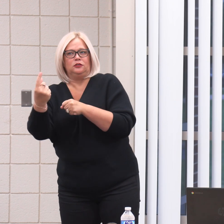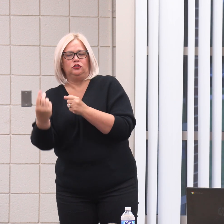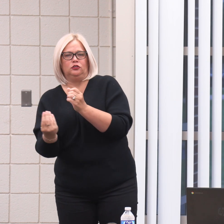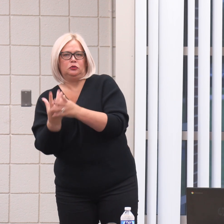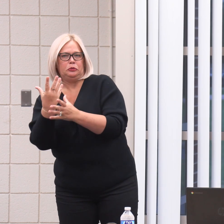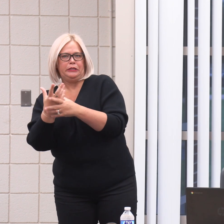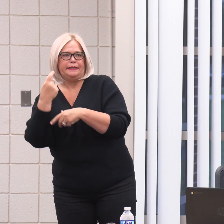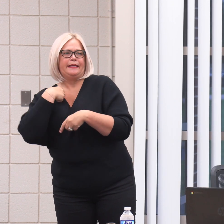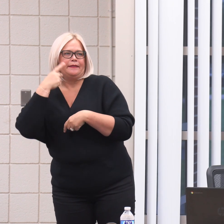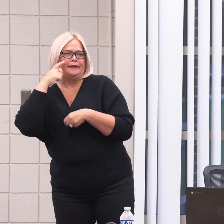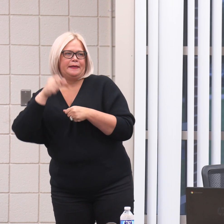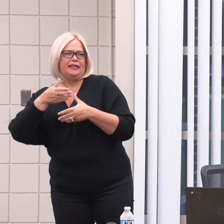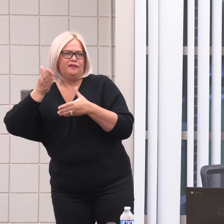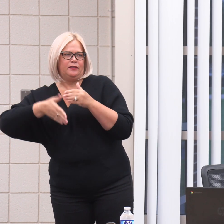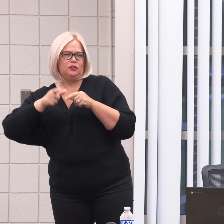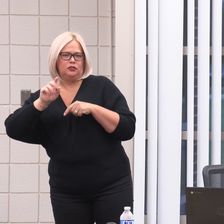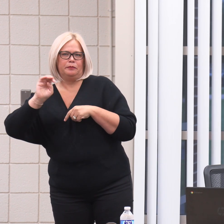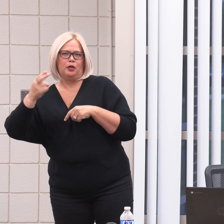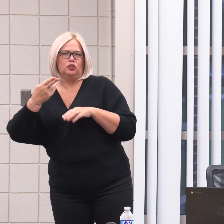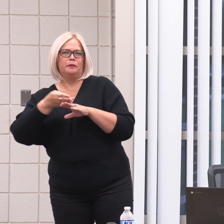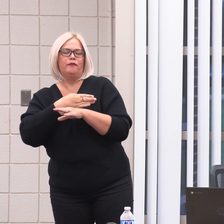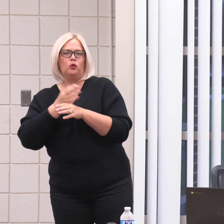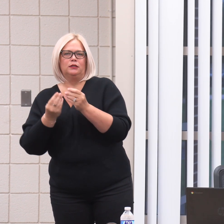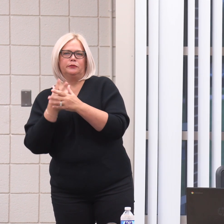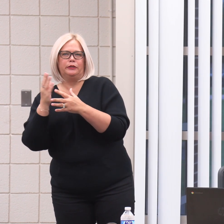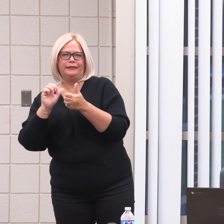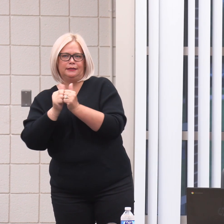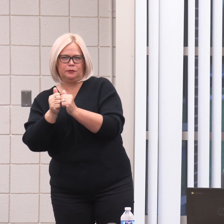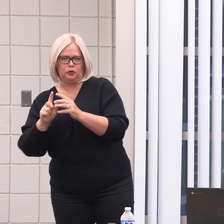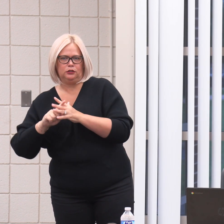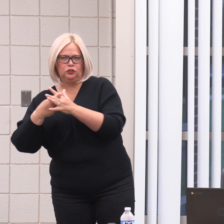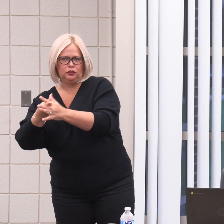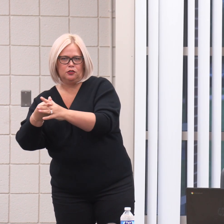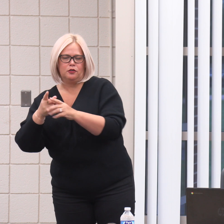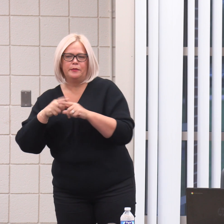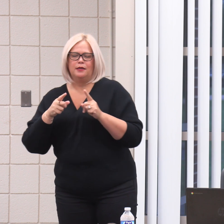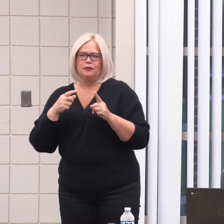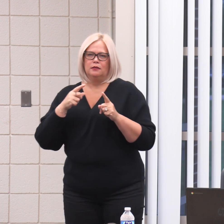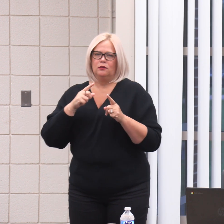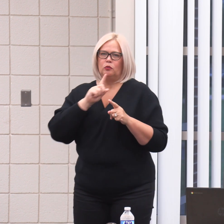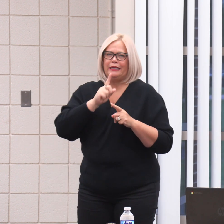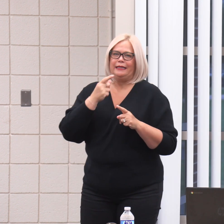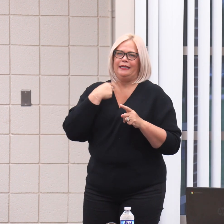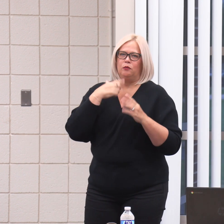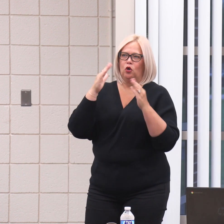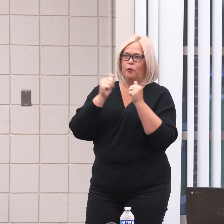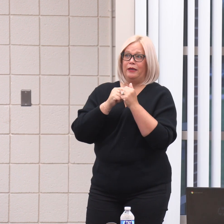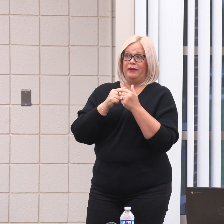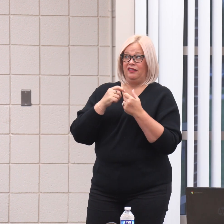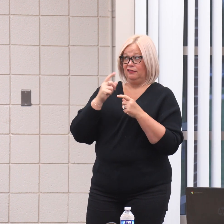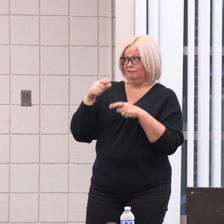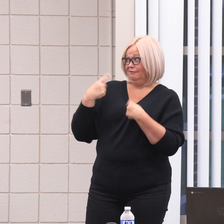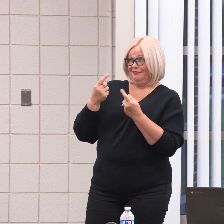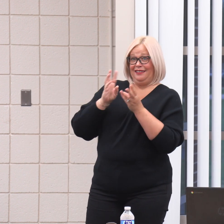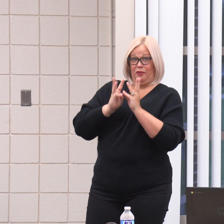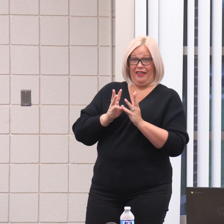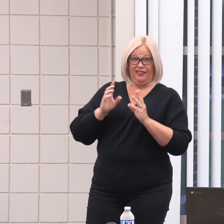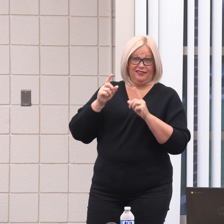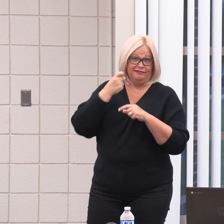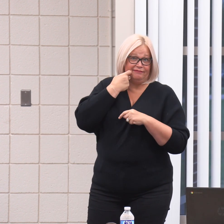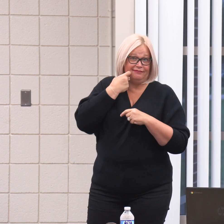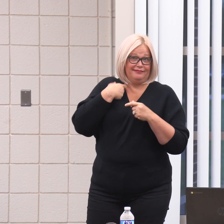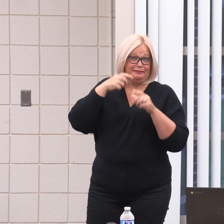that they could be done in March or, you know, before spring sports start. But I'm hoping to, you know, the way the weather's been, we should be able to